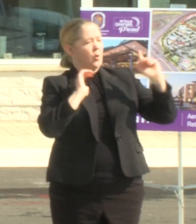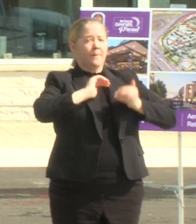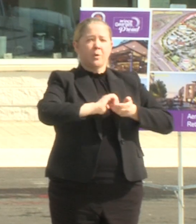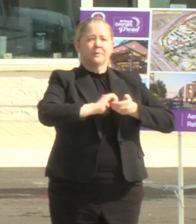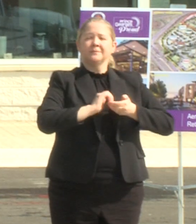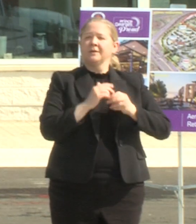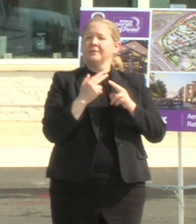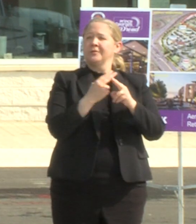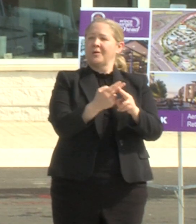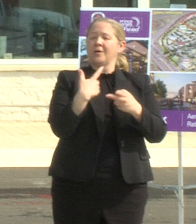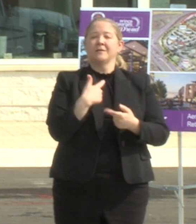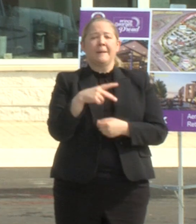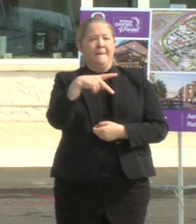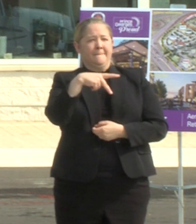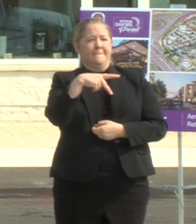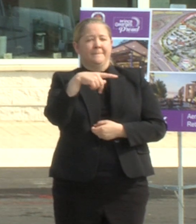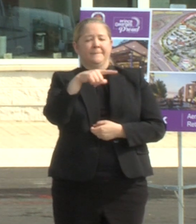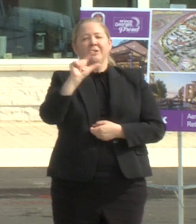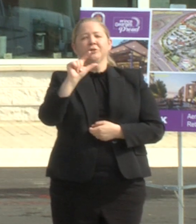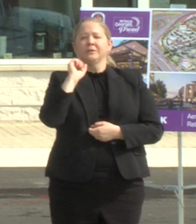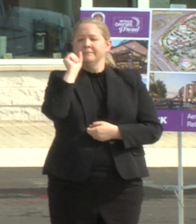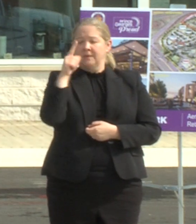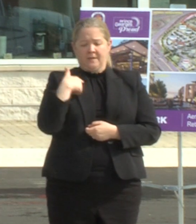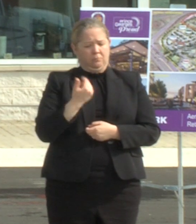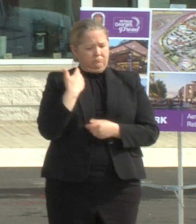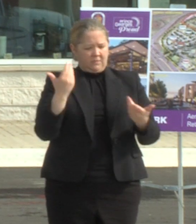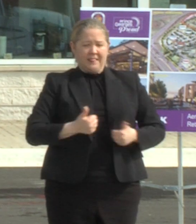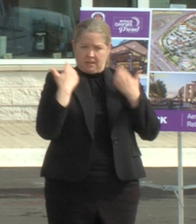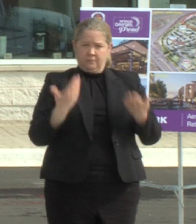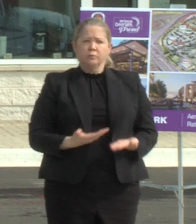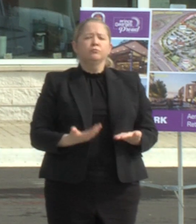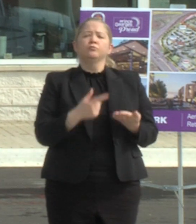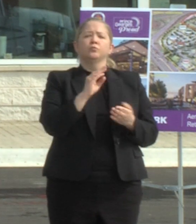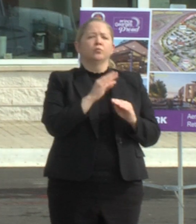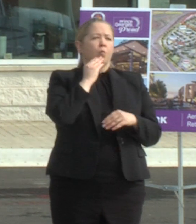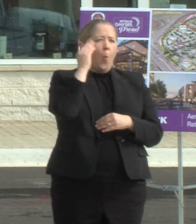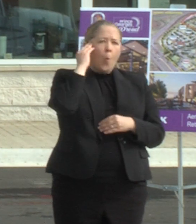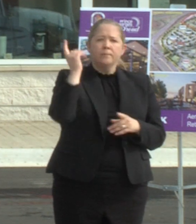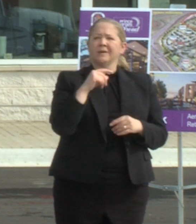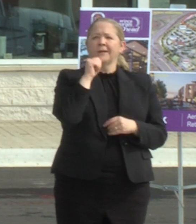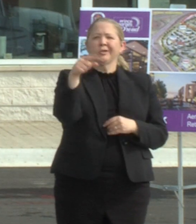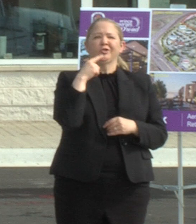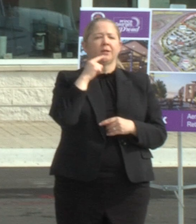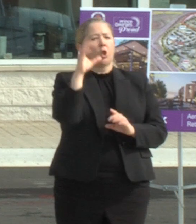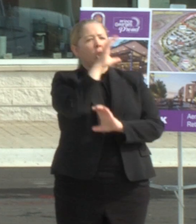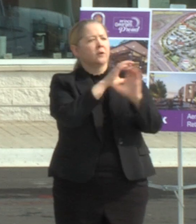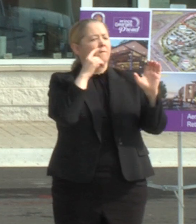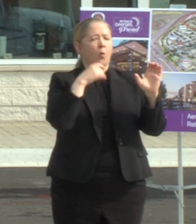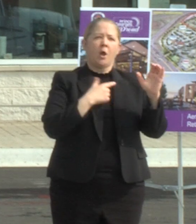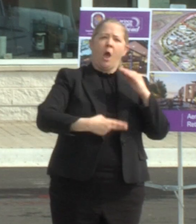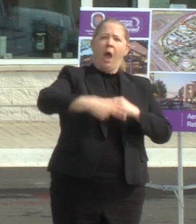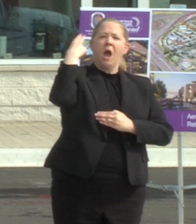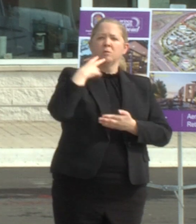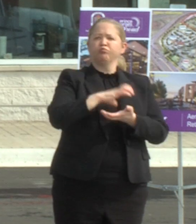prince george's county home they aren't just committing themselves to lucrative deals or high profits they're committing their time